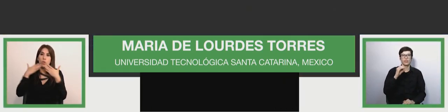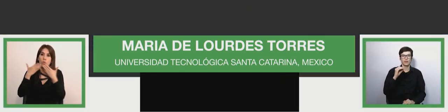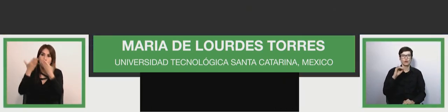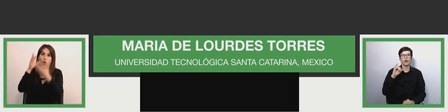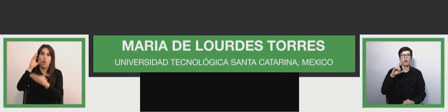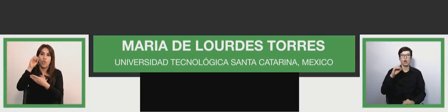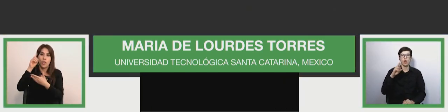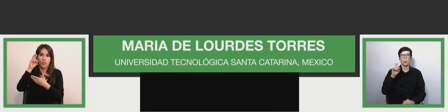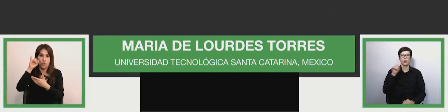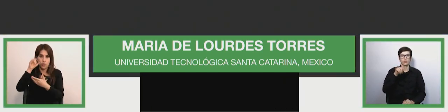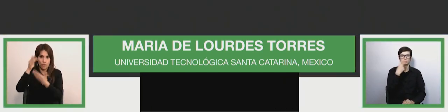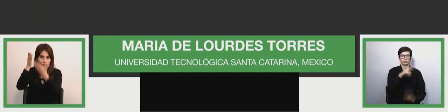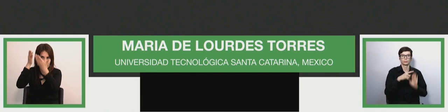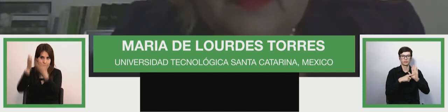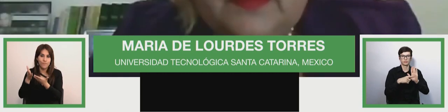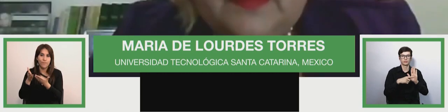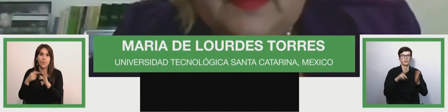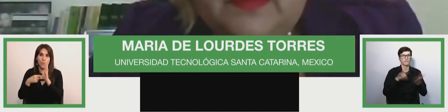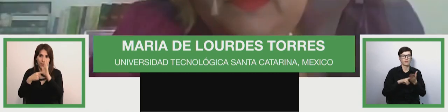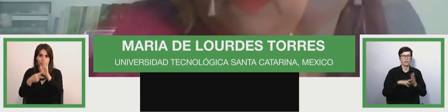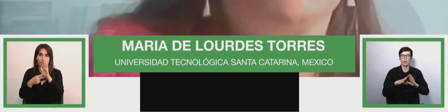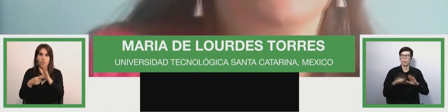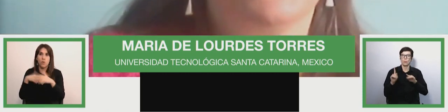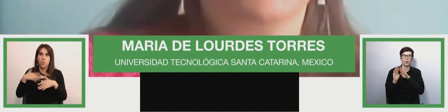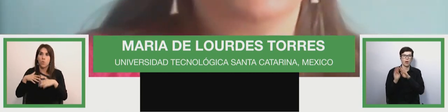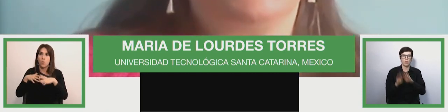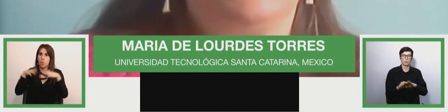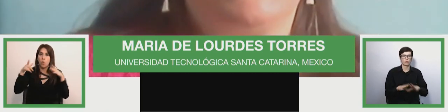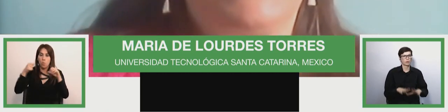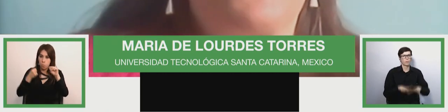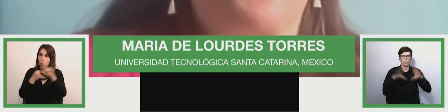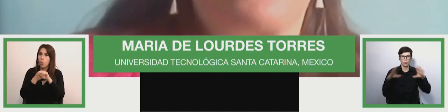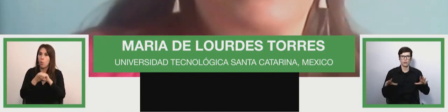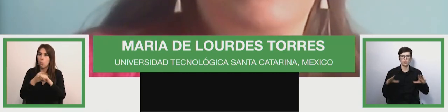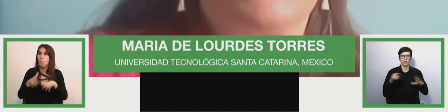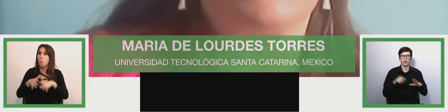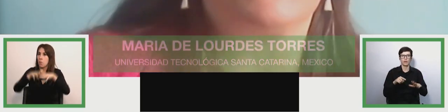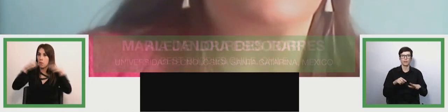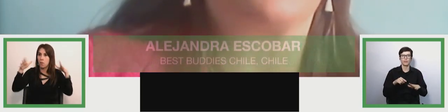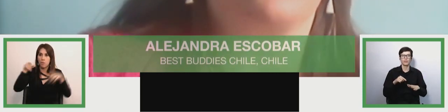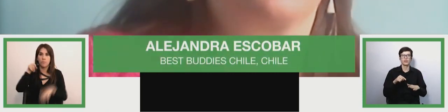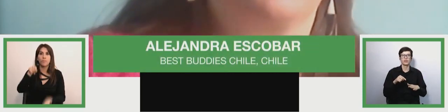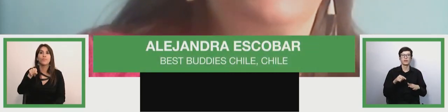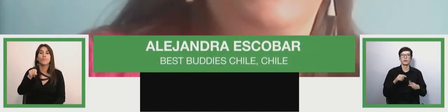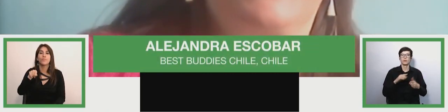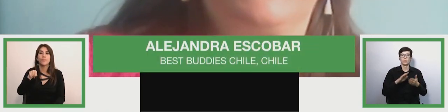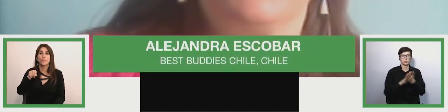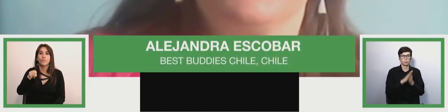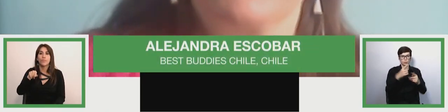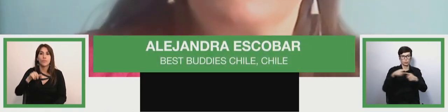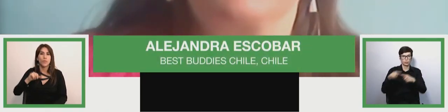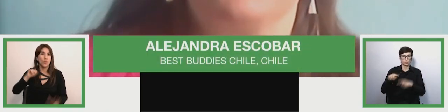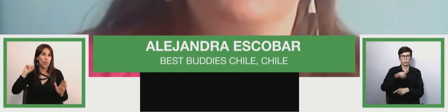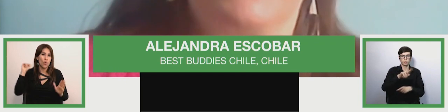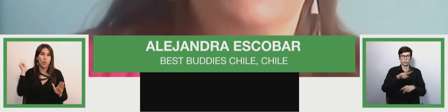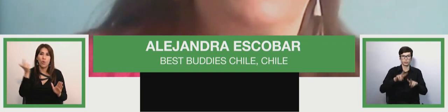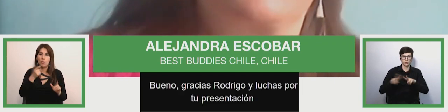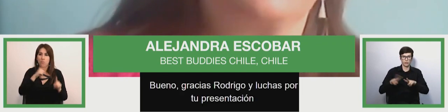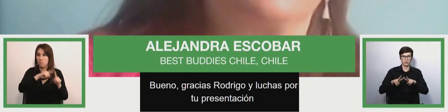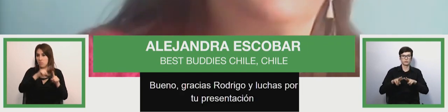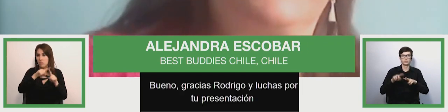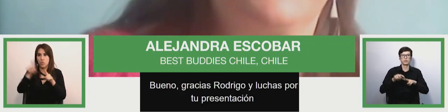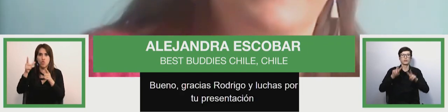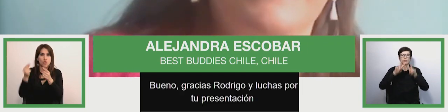of students which with this capacity thank you very much well thank you rodrigo and